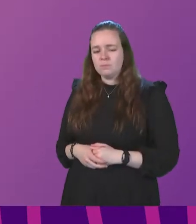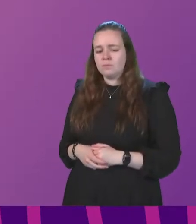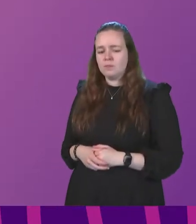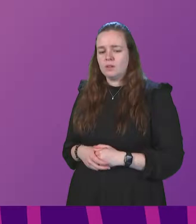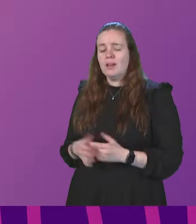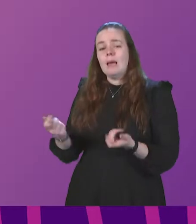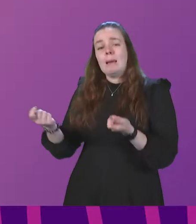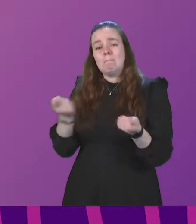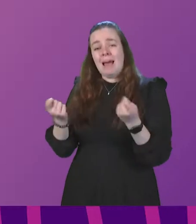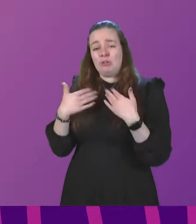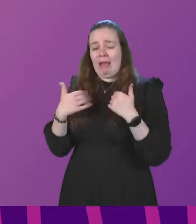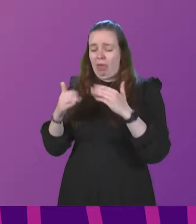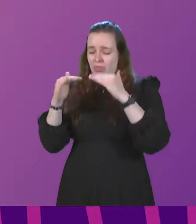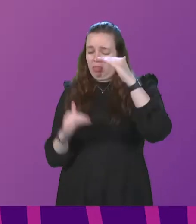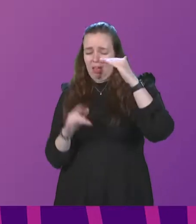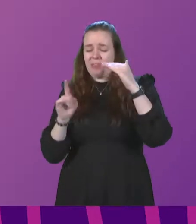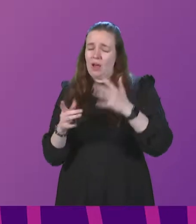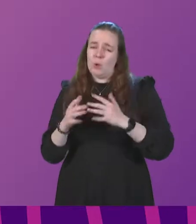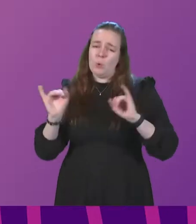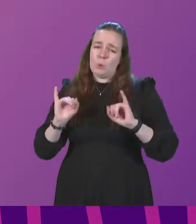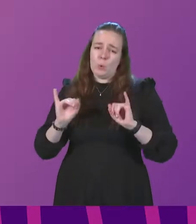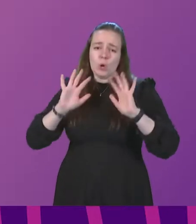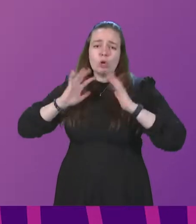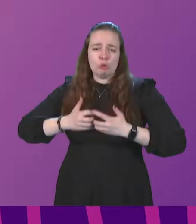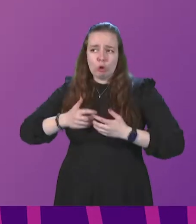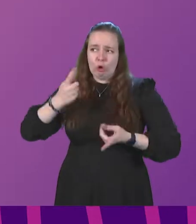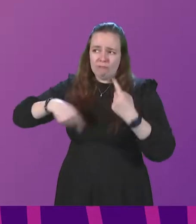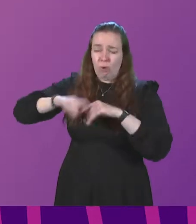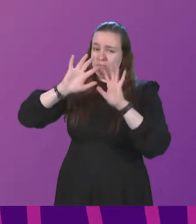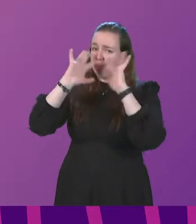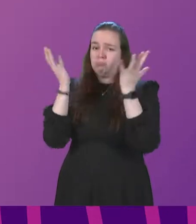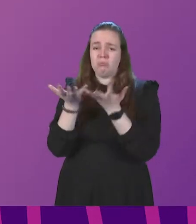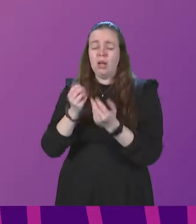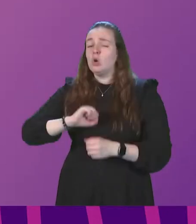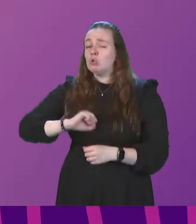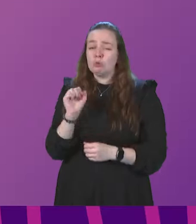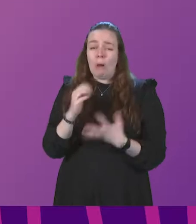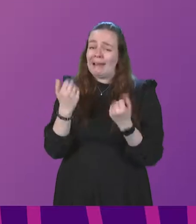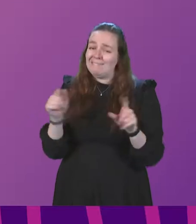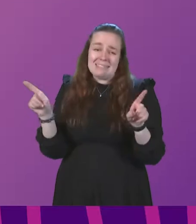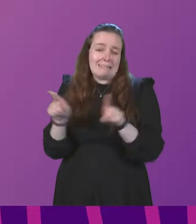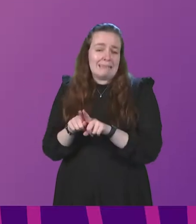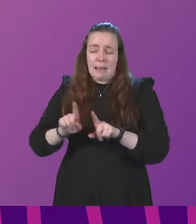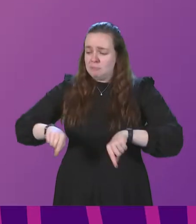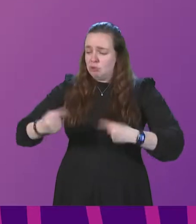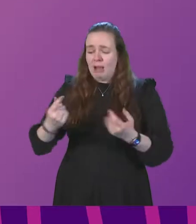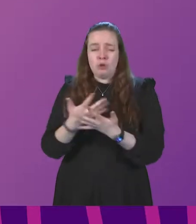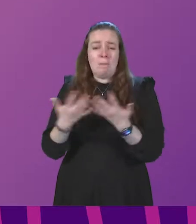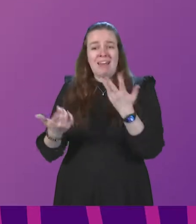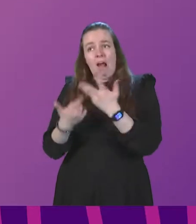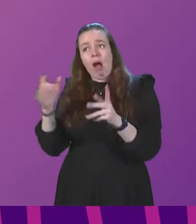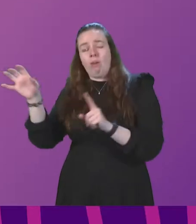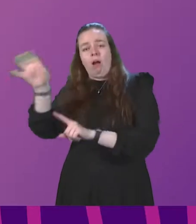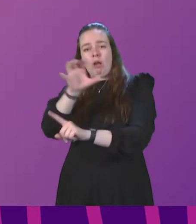Tackling health inequalities is a major concern for governments and communities around the world, and Scotland faces the same challenge as many other countries.